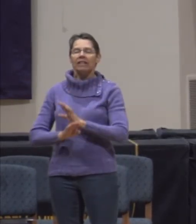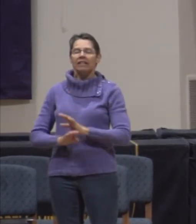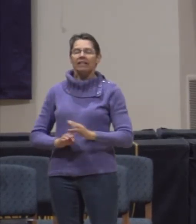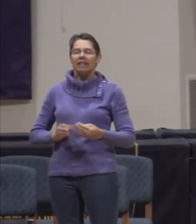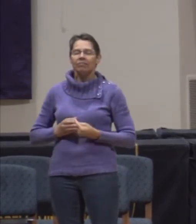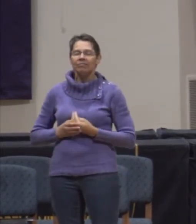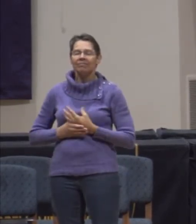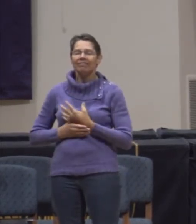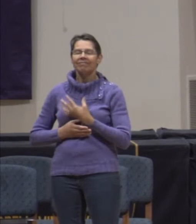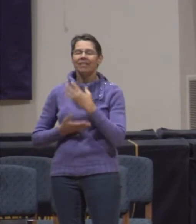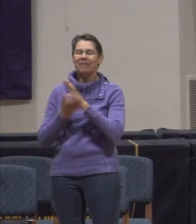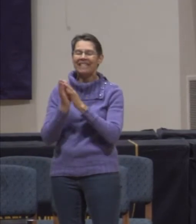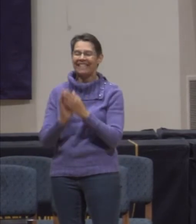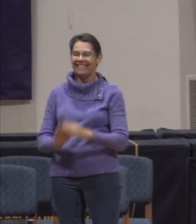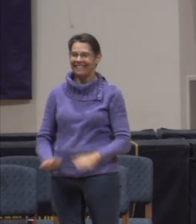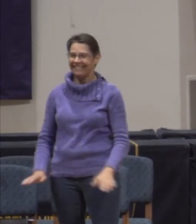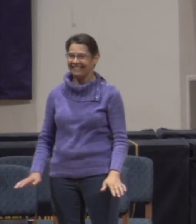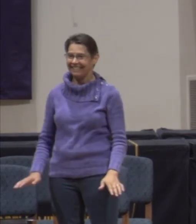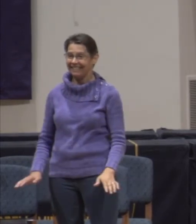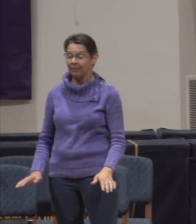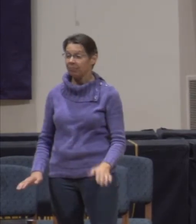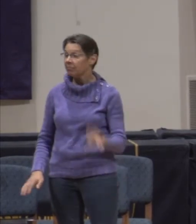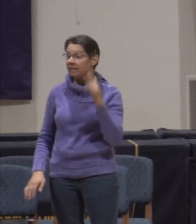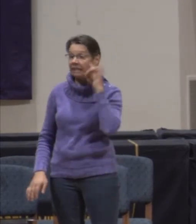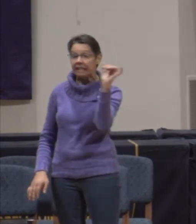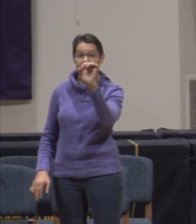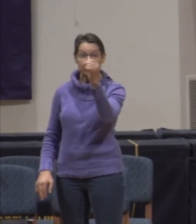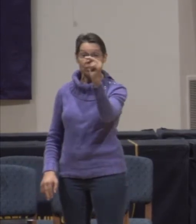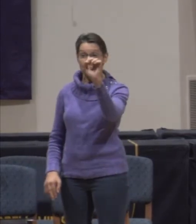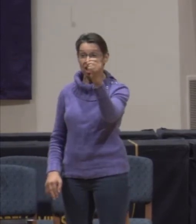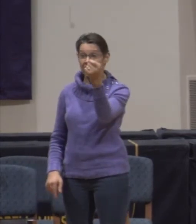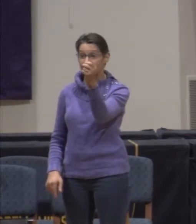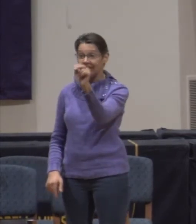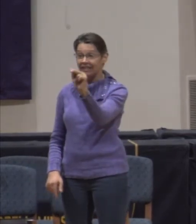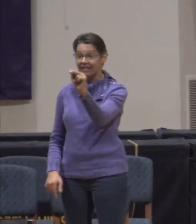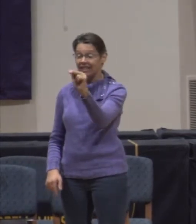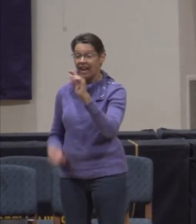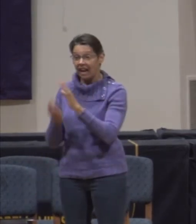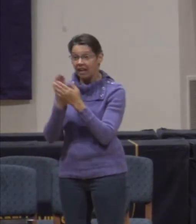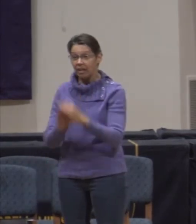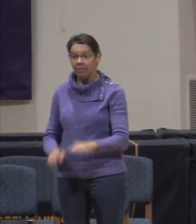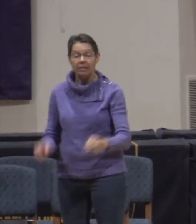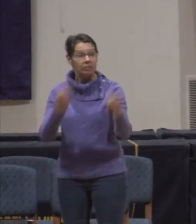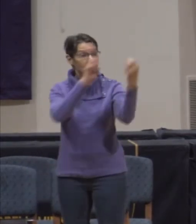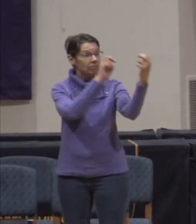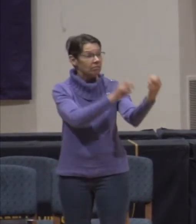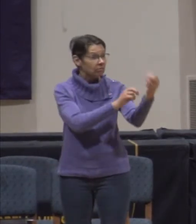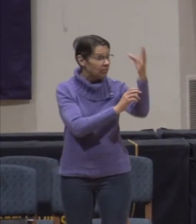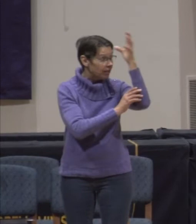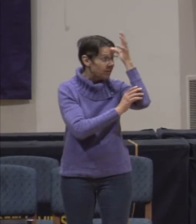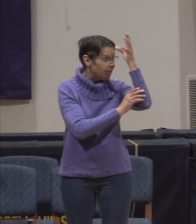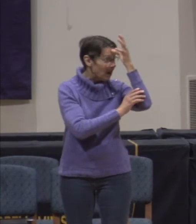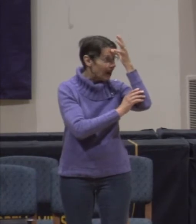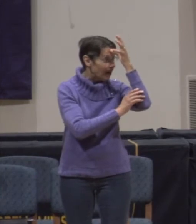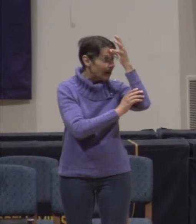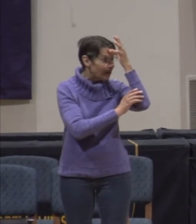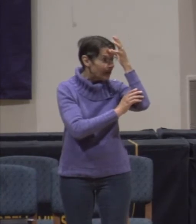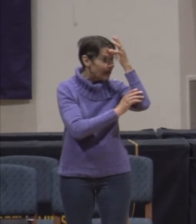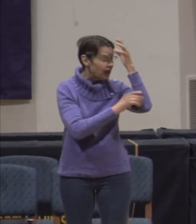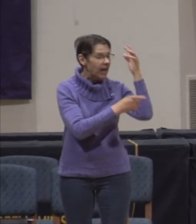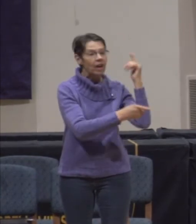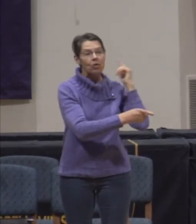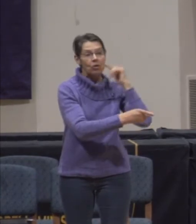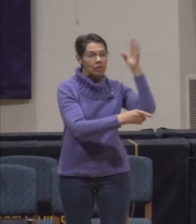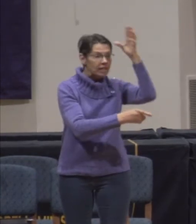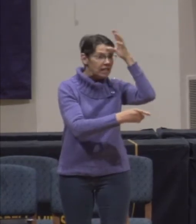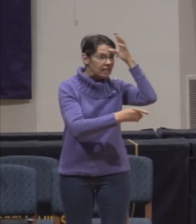had to go to his father and to allow himself to hear his father wish ill will on his best friend and not react in